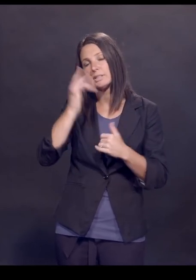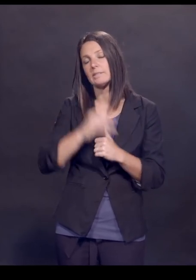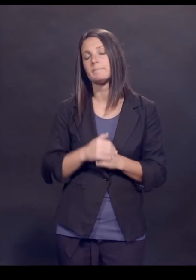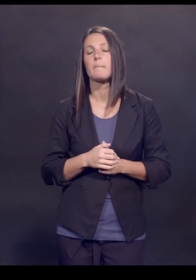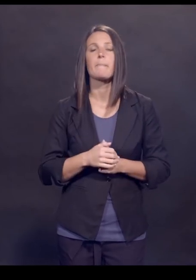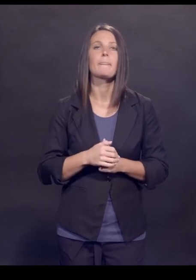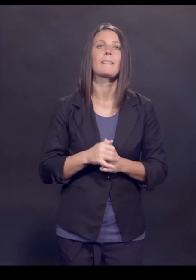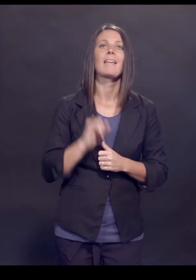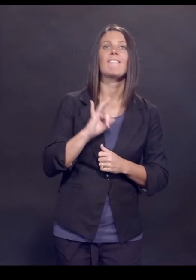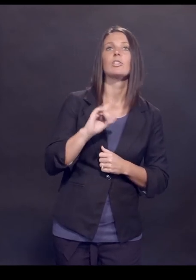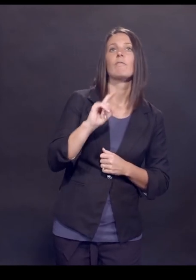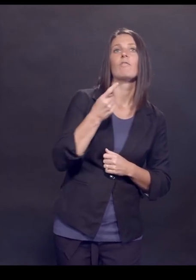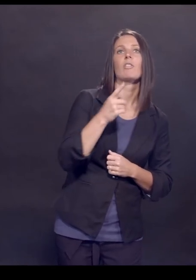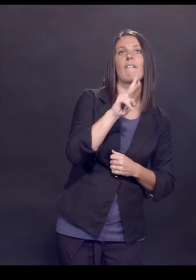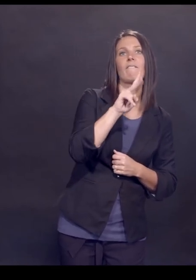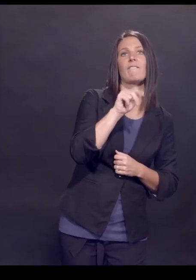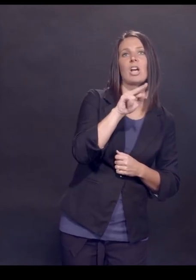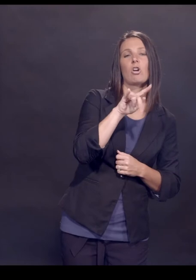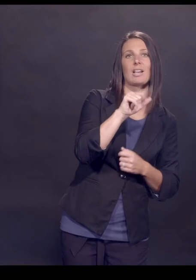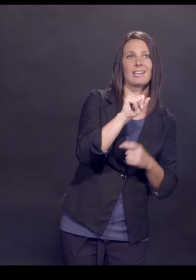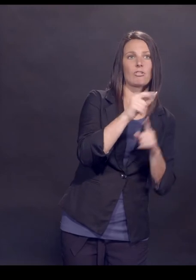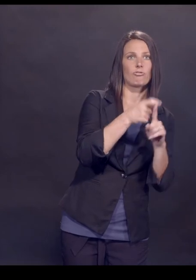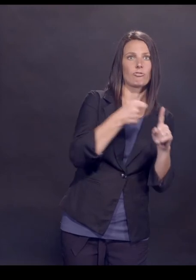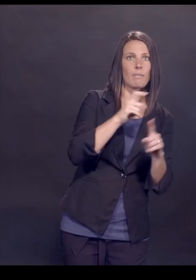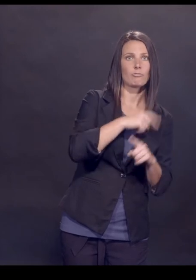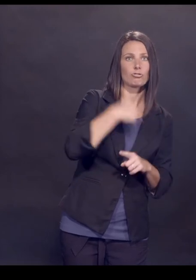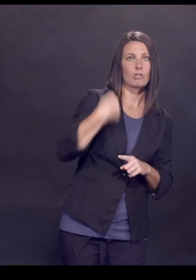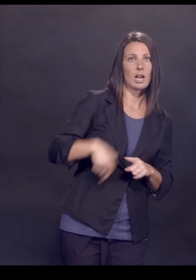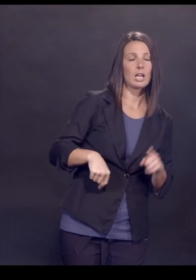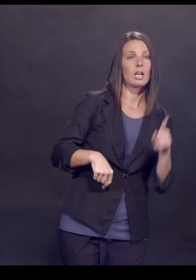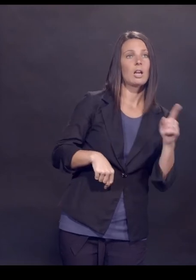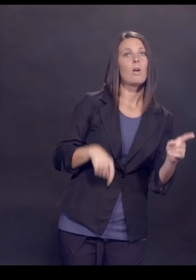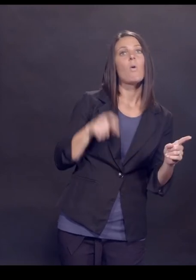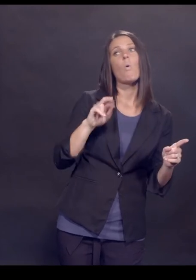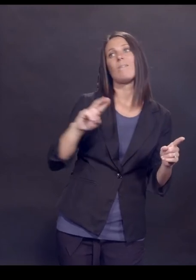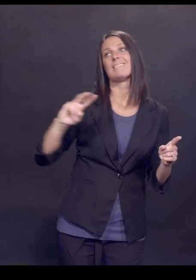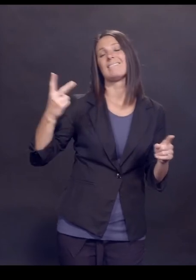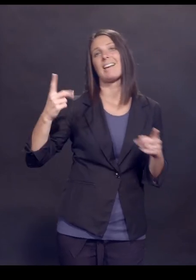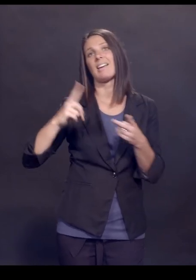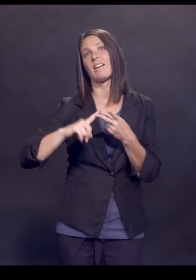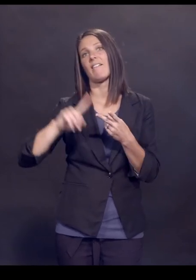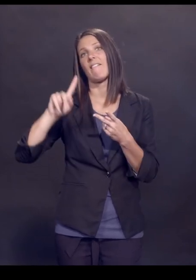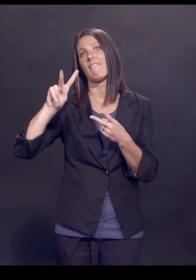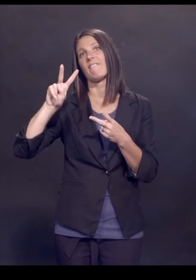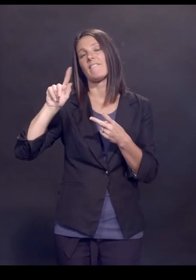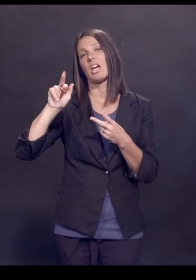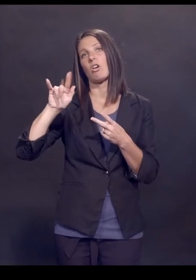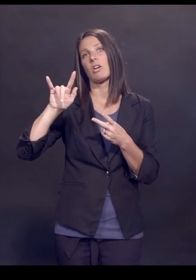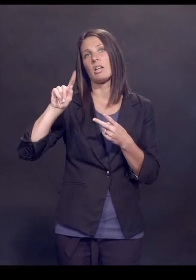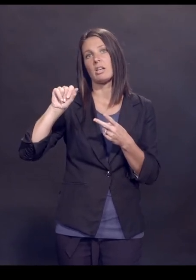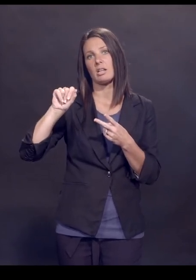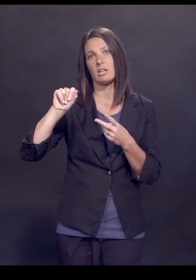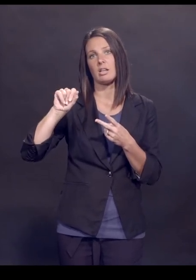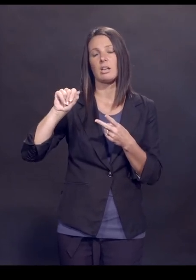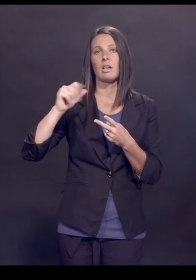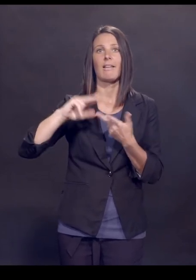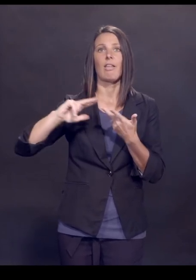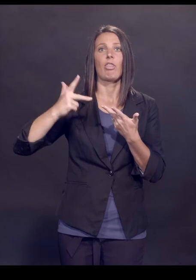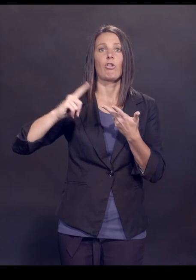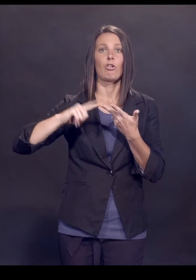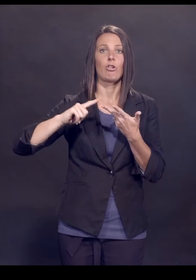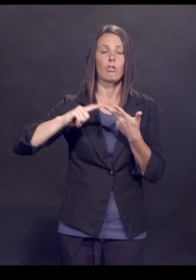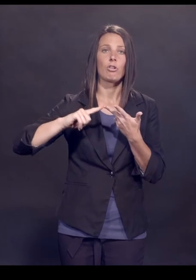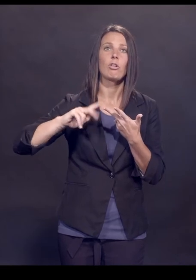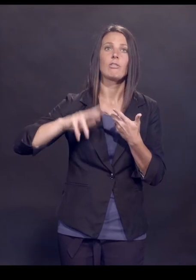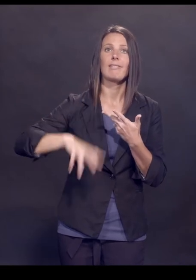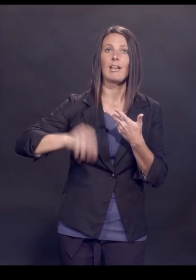Whether it's the first variant that came out of China, the so-called D614G variant, or the second variant that sort of took over the Alpha variant, and now the third variant